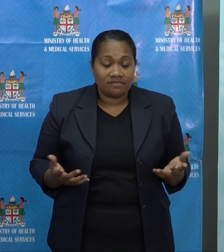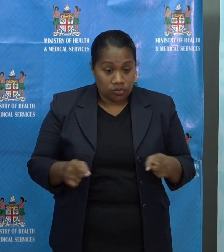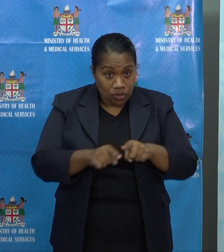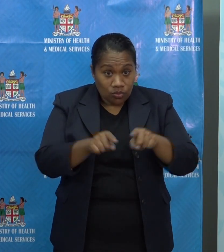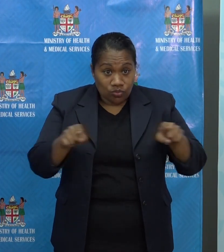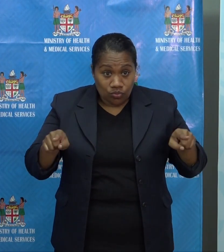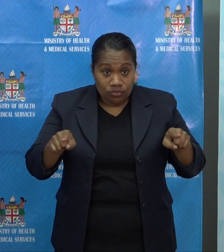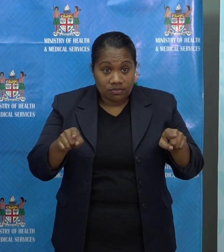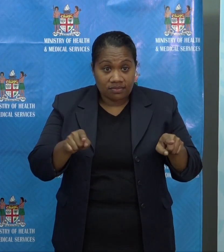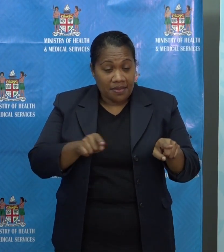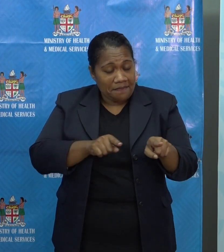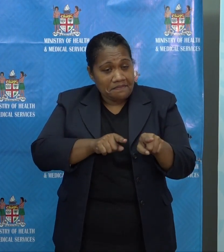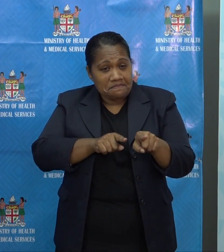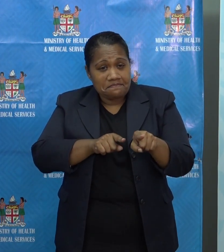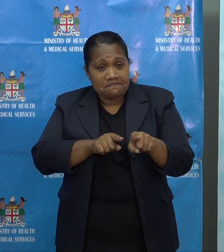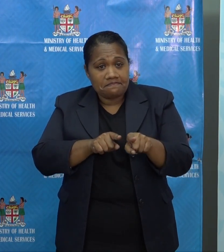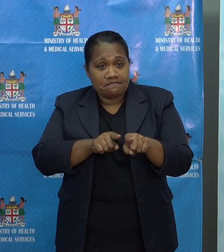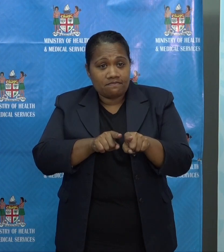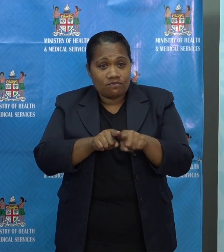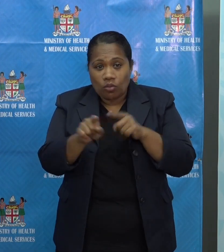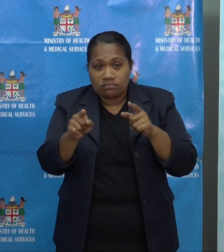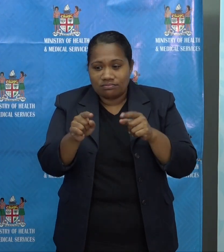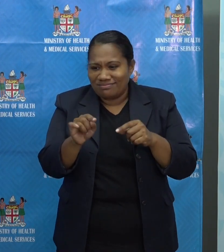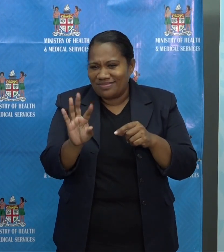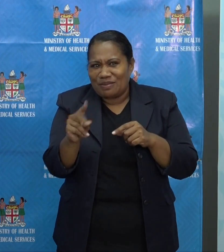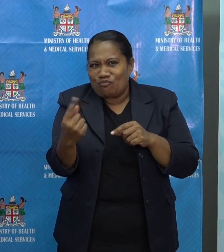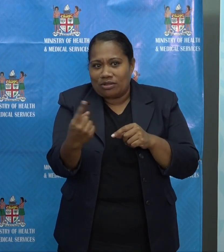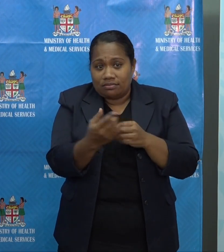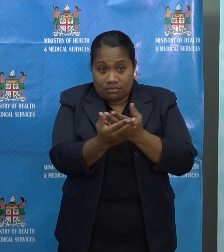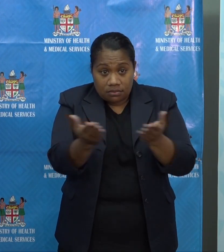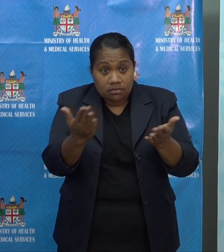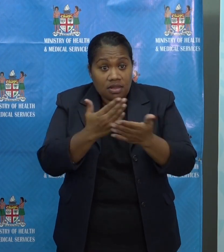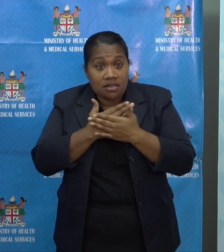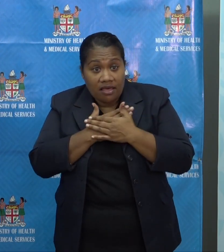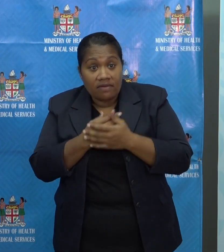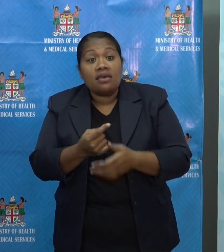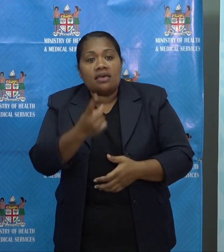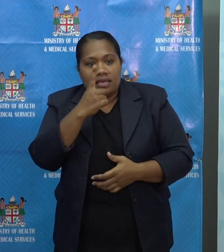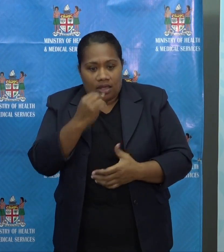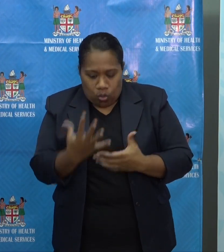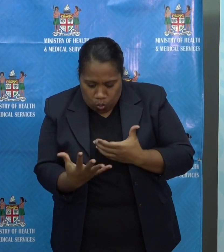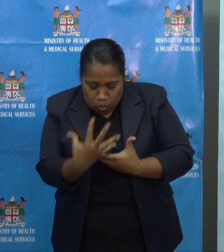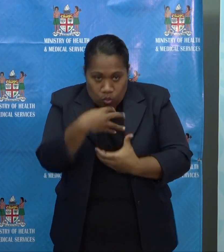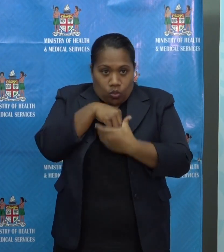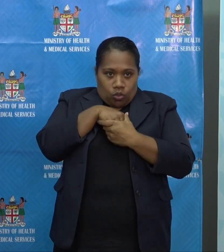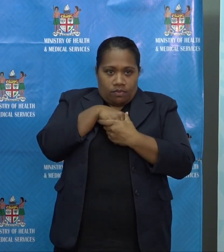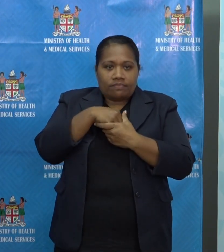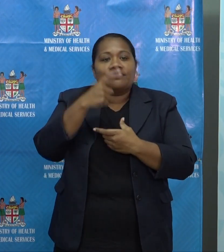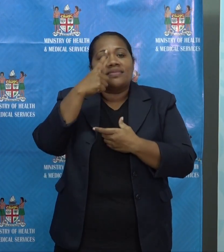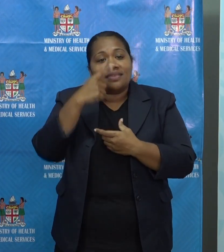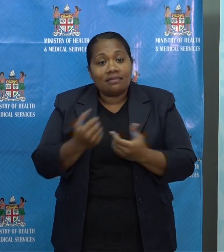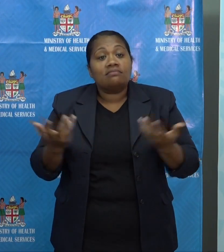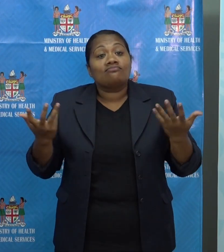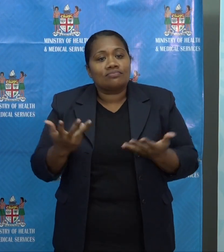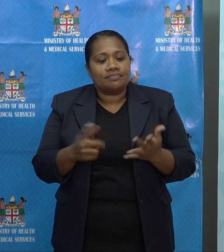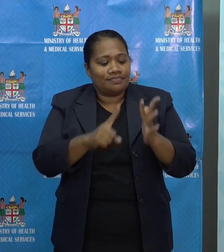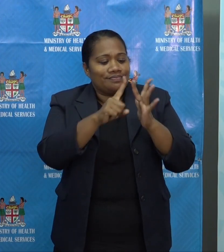most certainly someone you love could contract the COVID and end up in ICU.